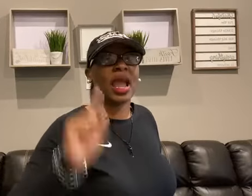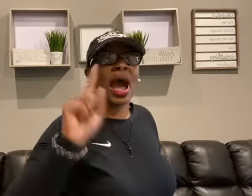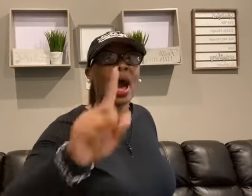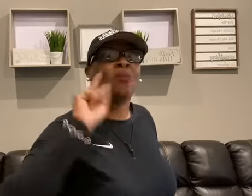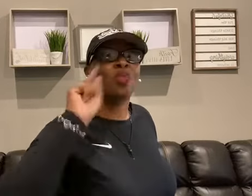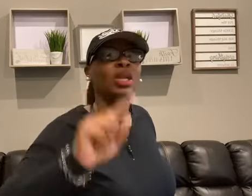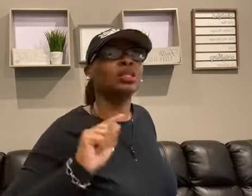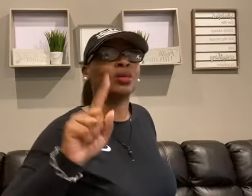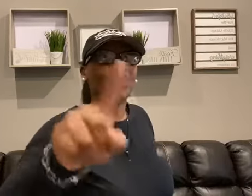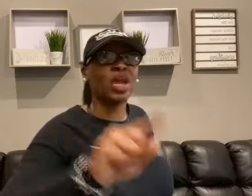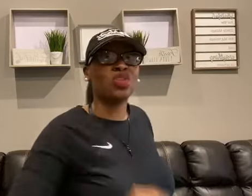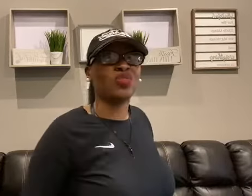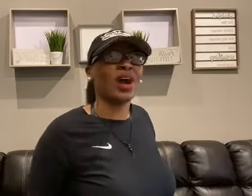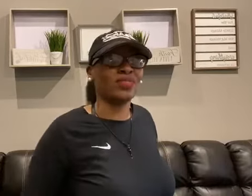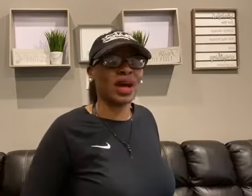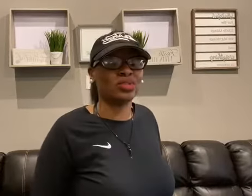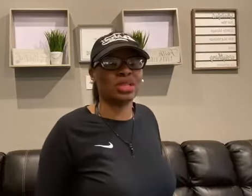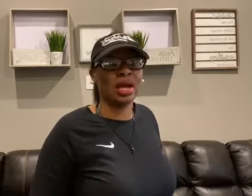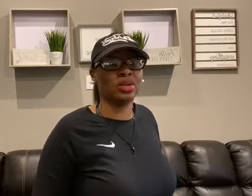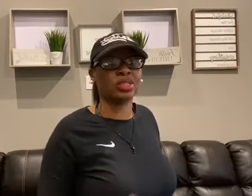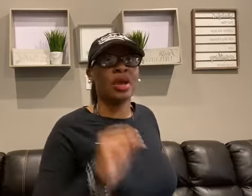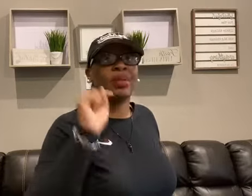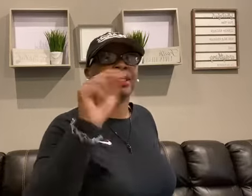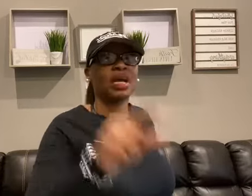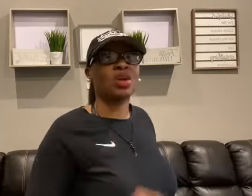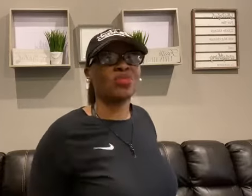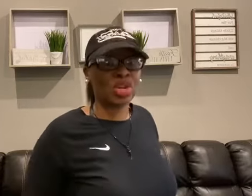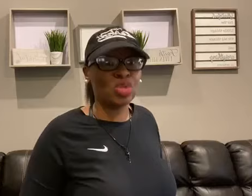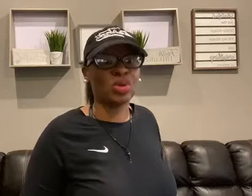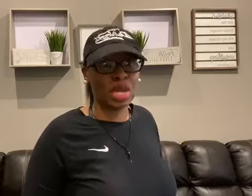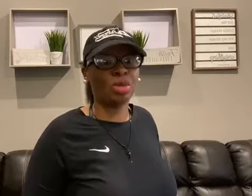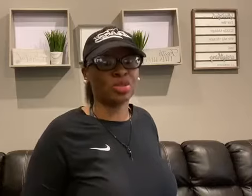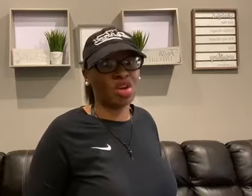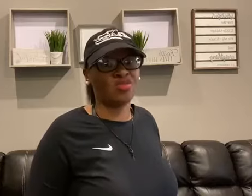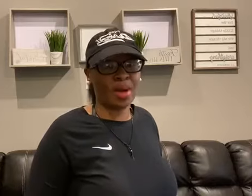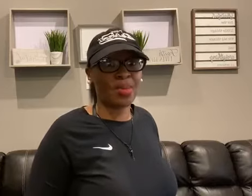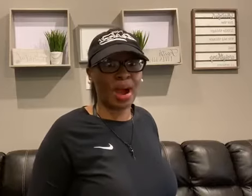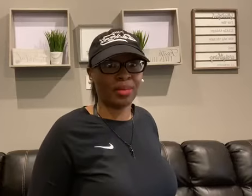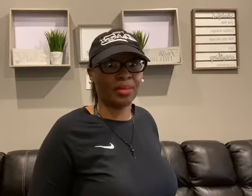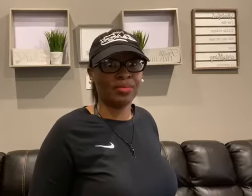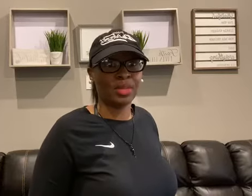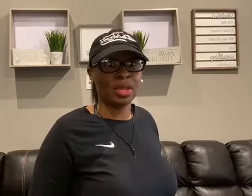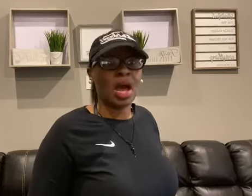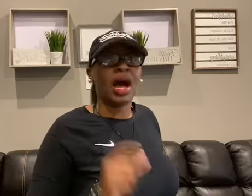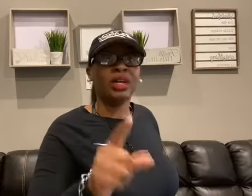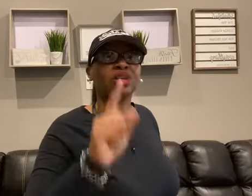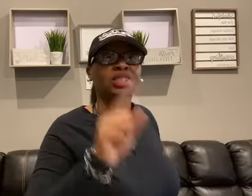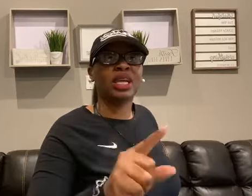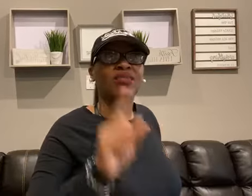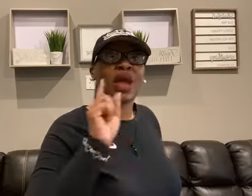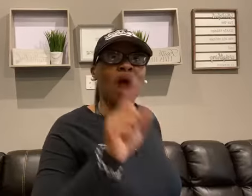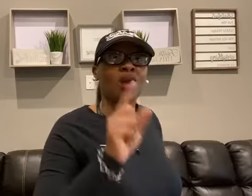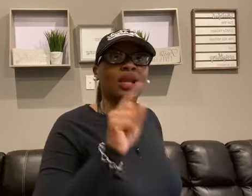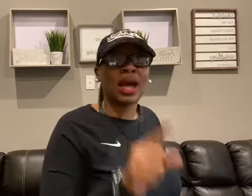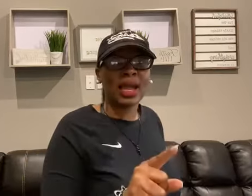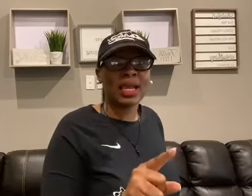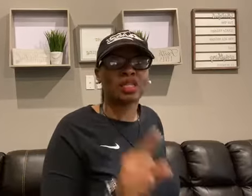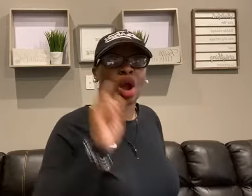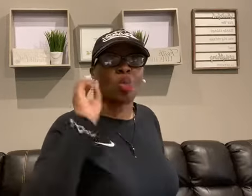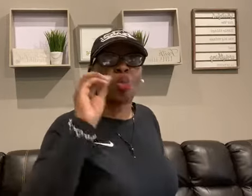say, I'm willing to pay you $5,000 because I know that you can help solve my problem. Understand that our clients are